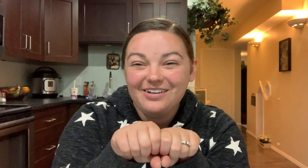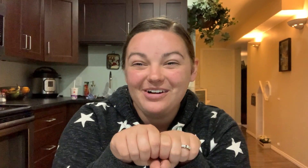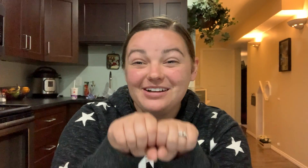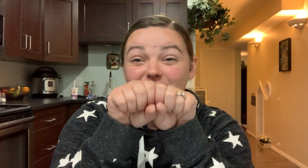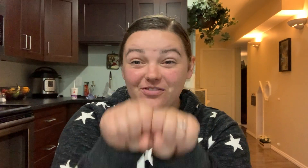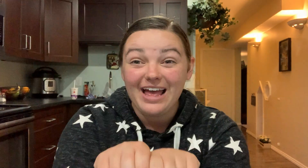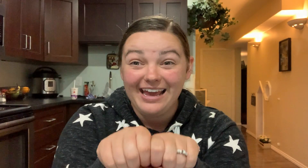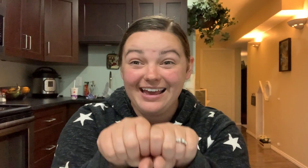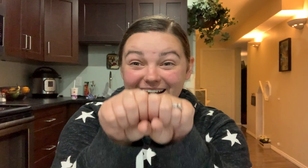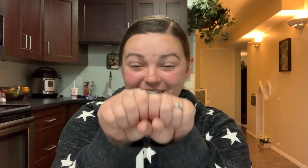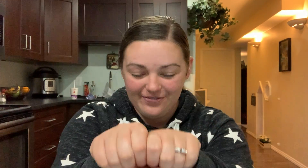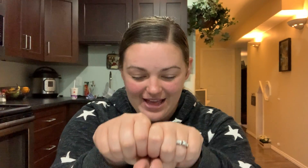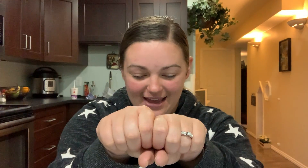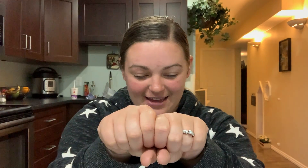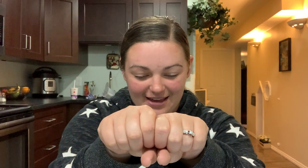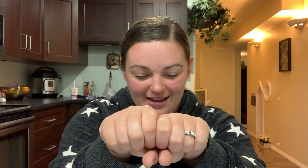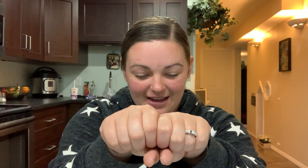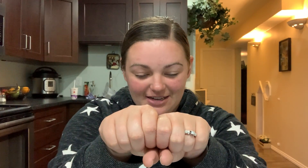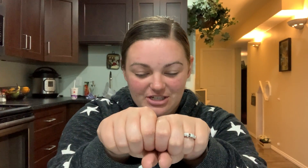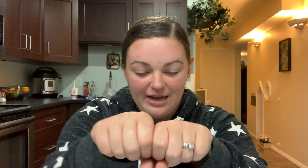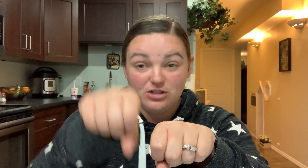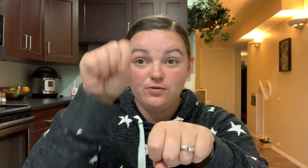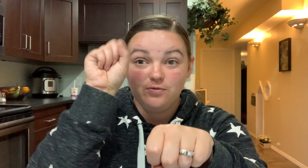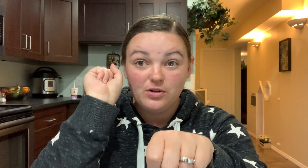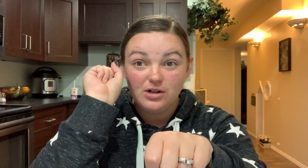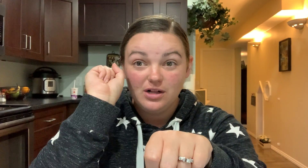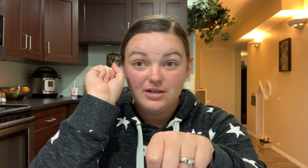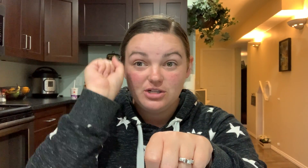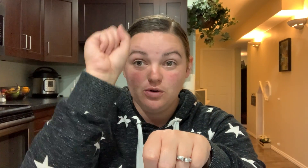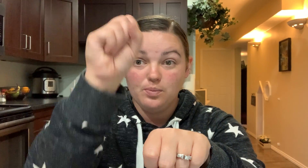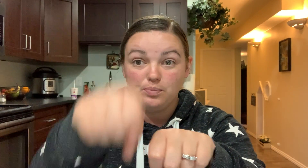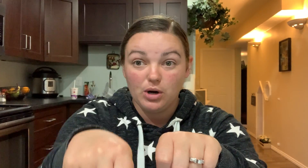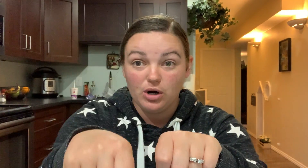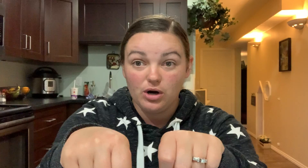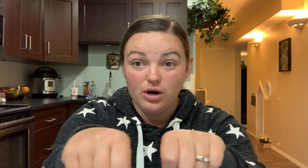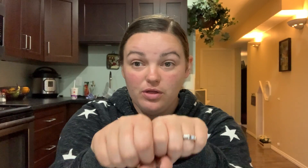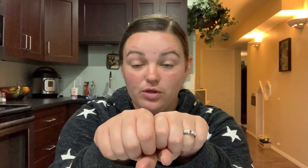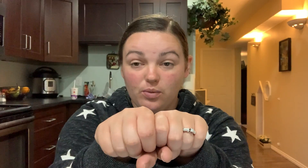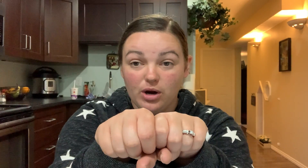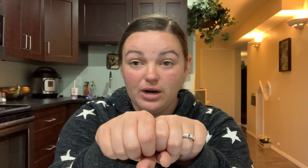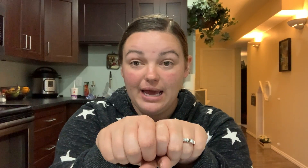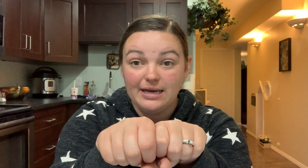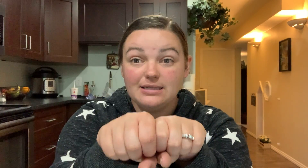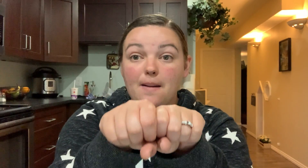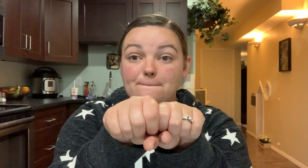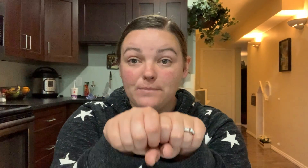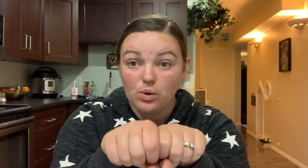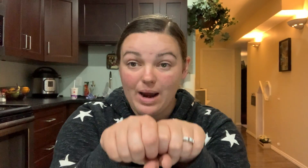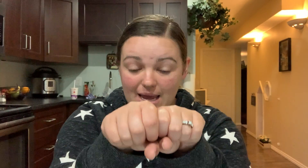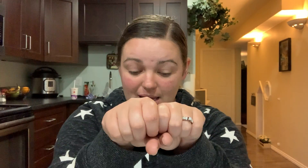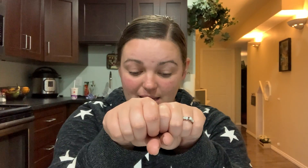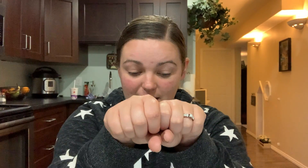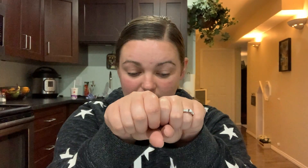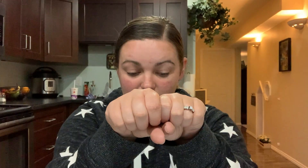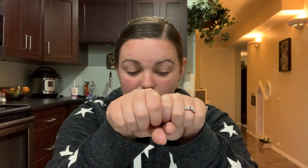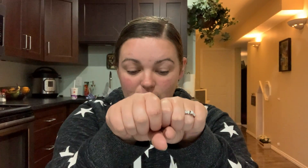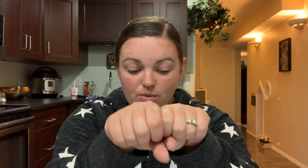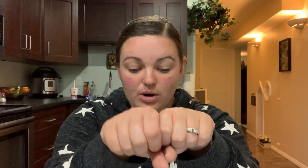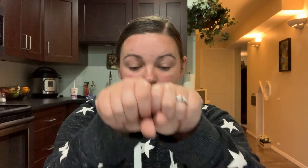the word is flake, flake. Change full to burr. The word is break. The word